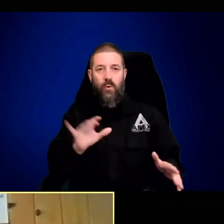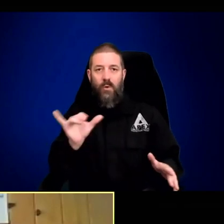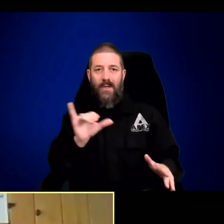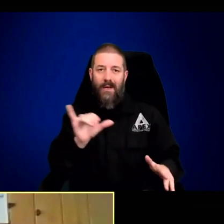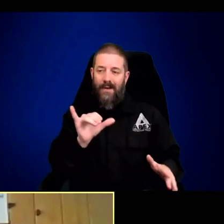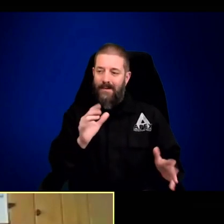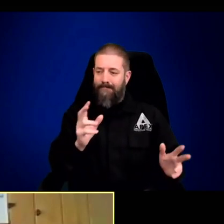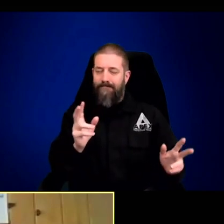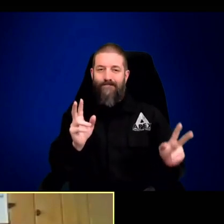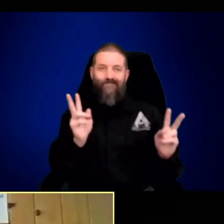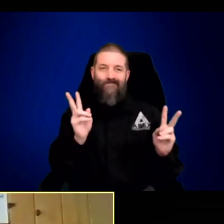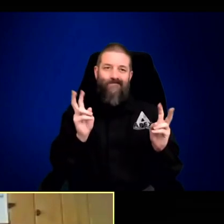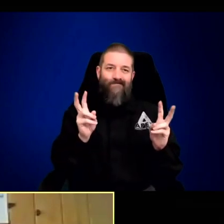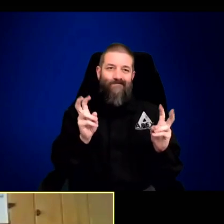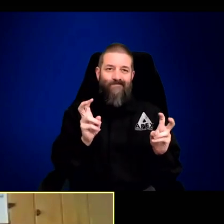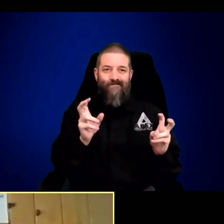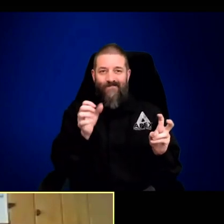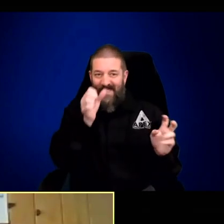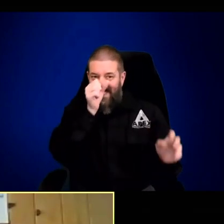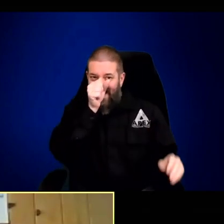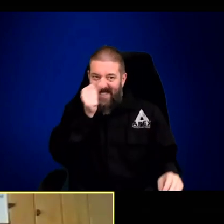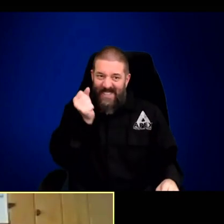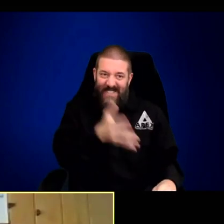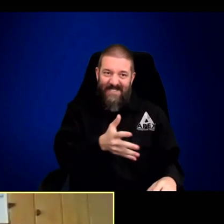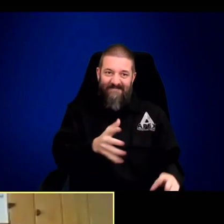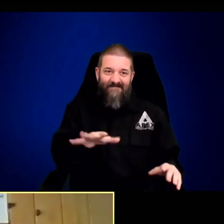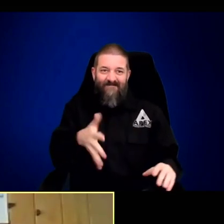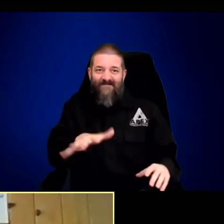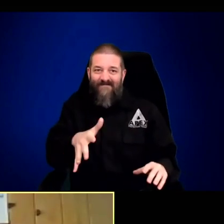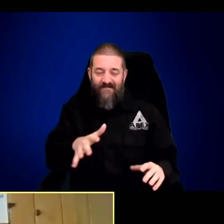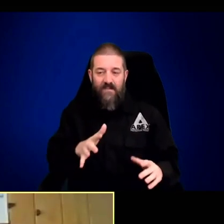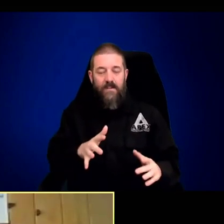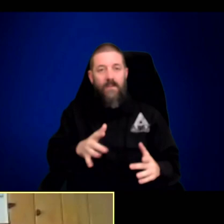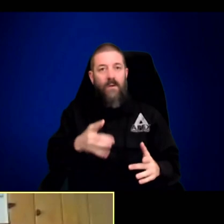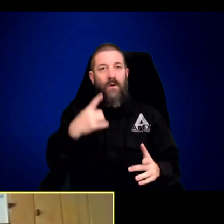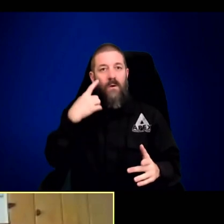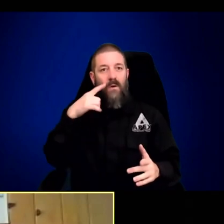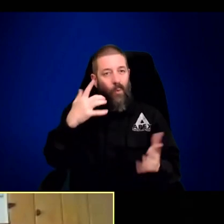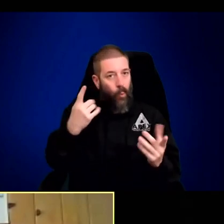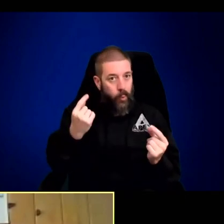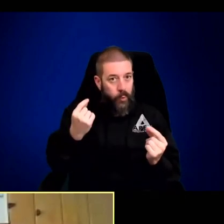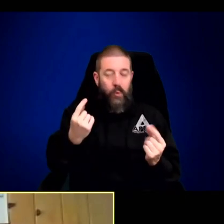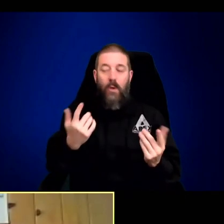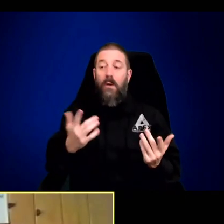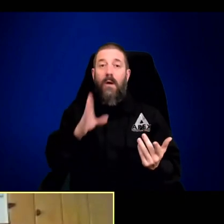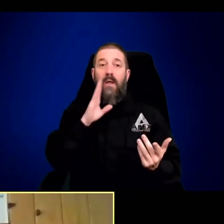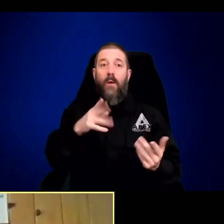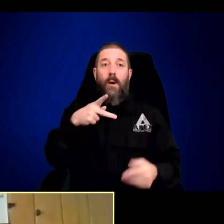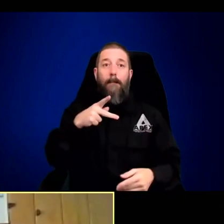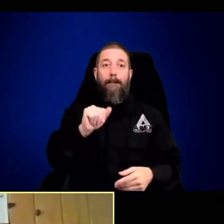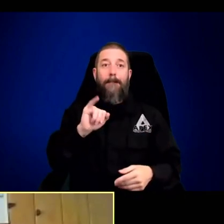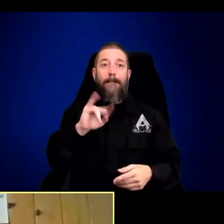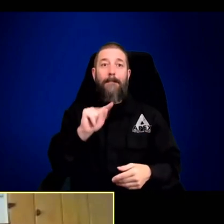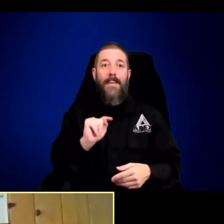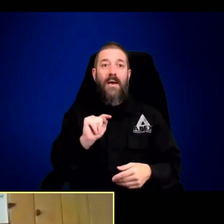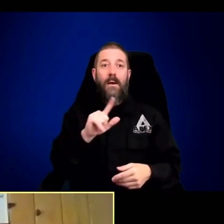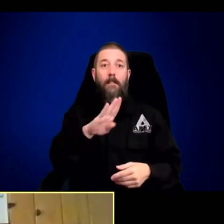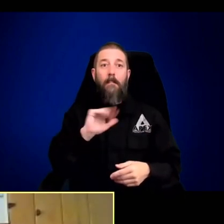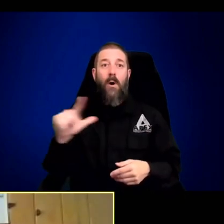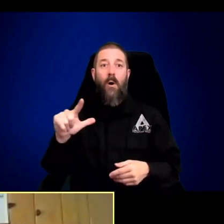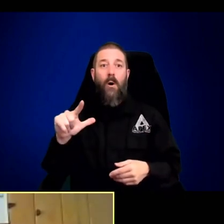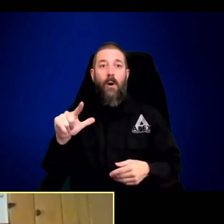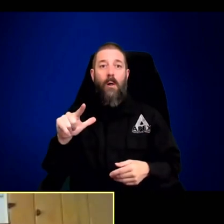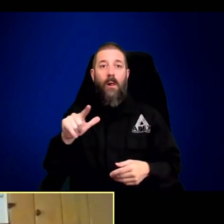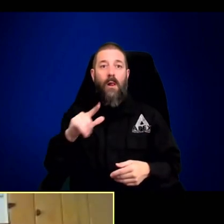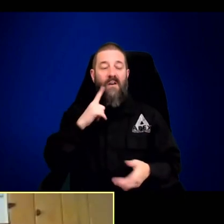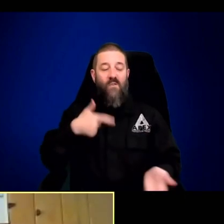being anywhere near people, then his staff will go out there to do aversive conditioning. This sounds almost like a joke,